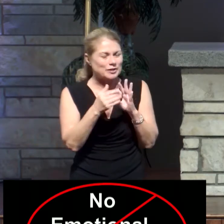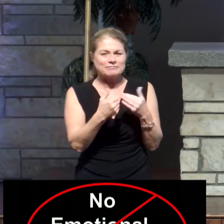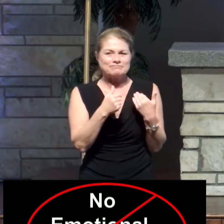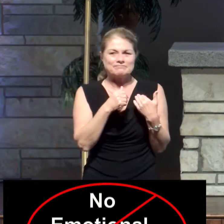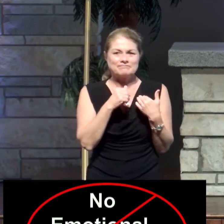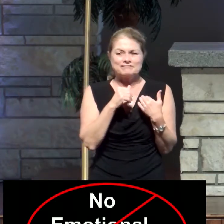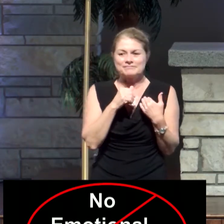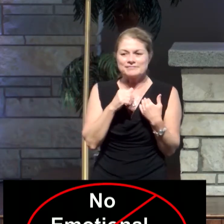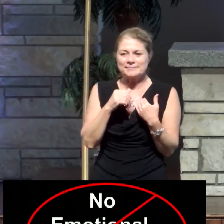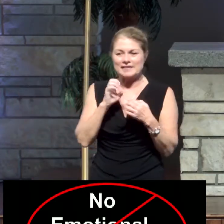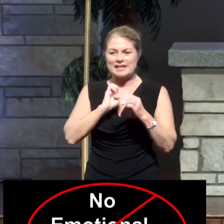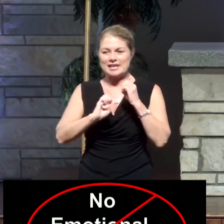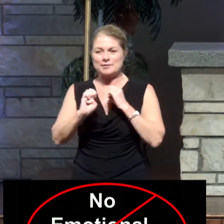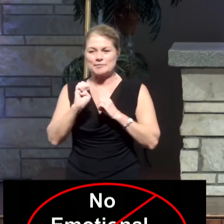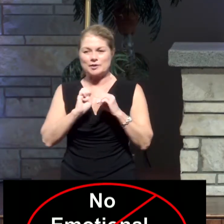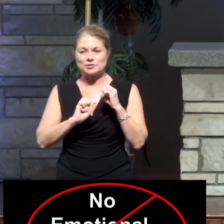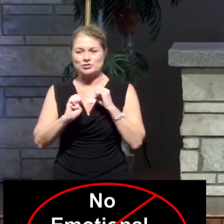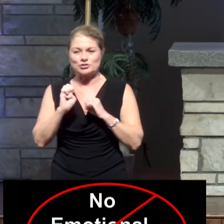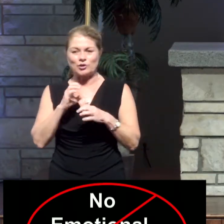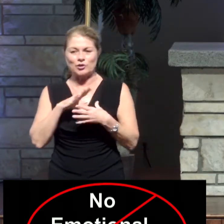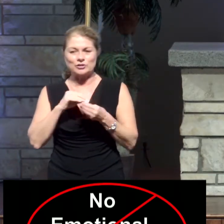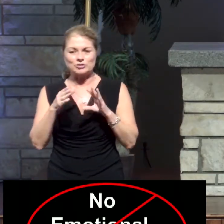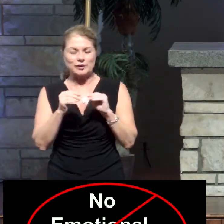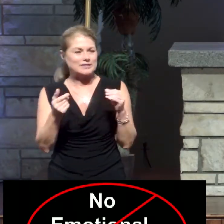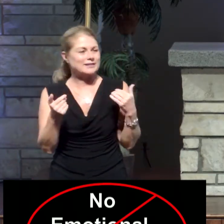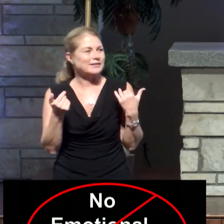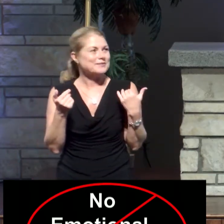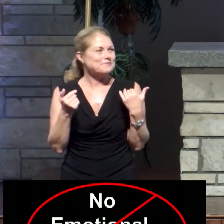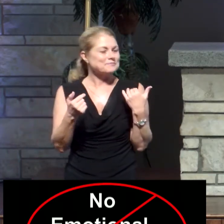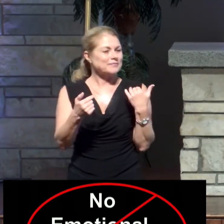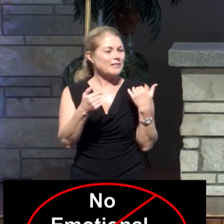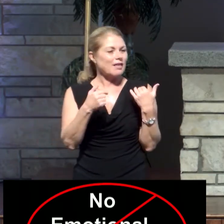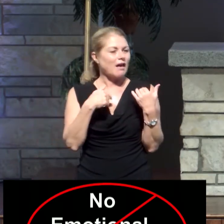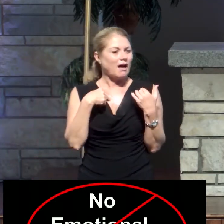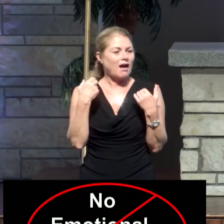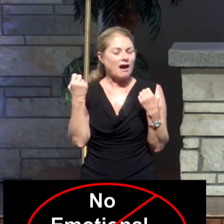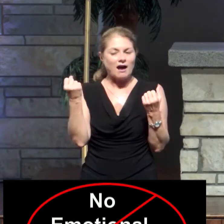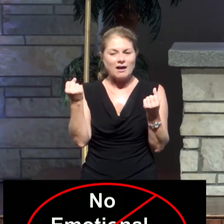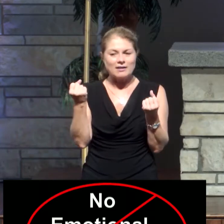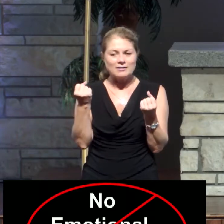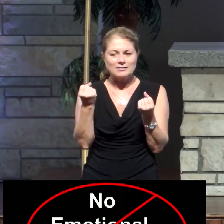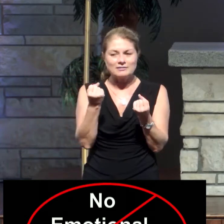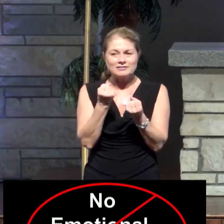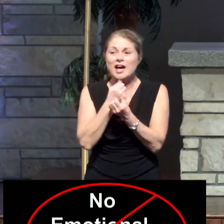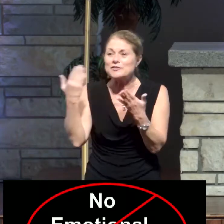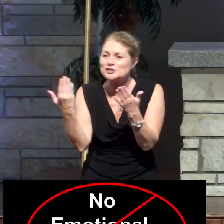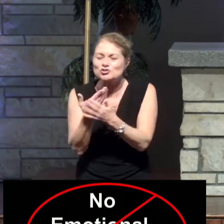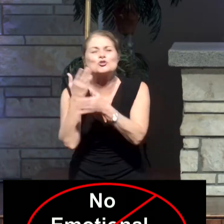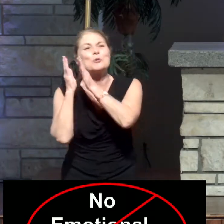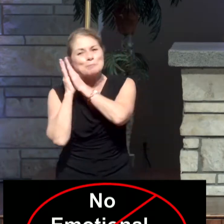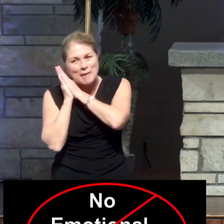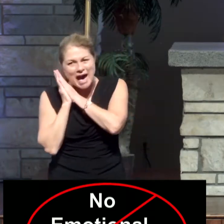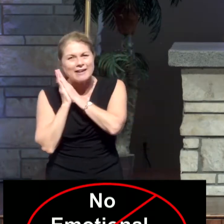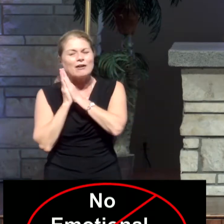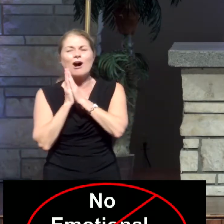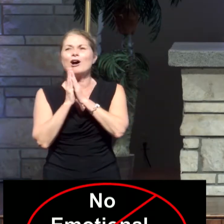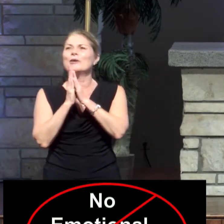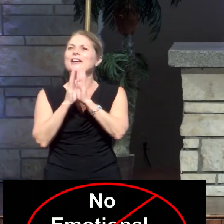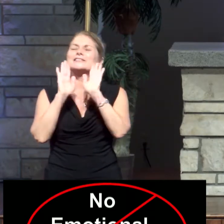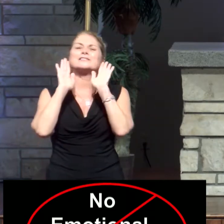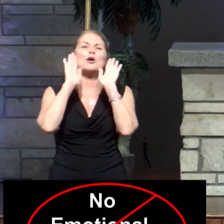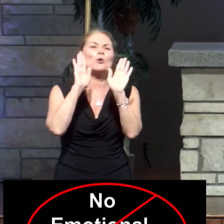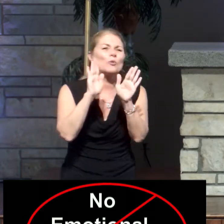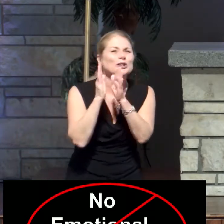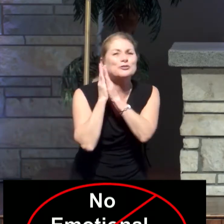where I got that new bed. Oh, I just, I love this new bed. Oh, this is so great. God, I feel so